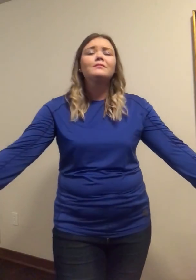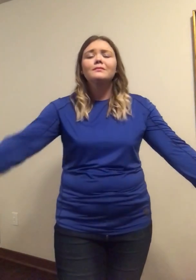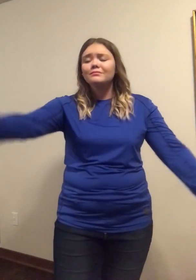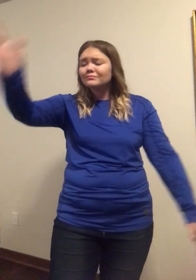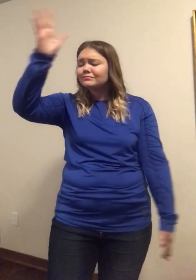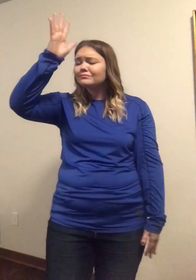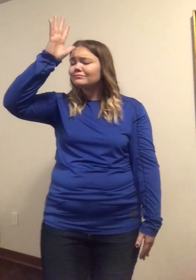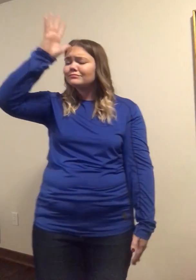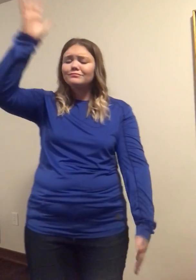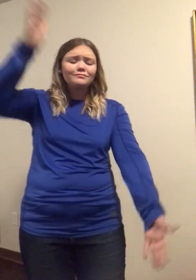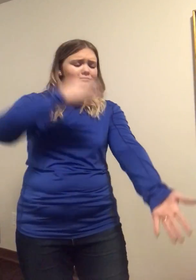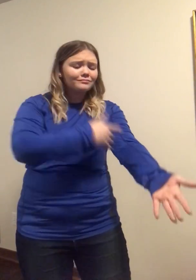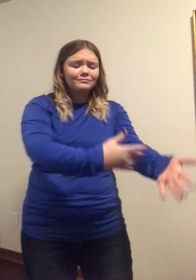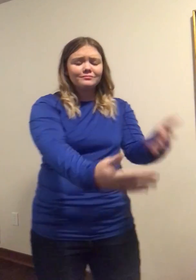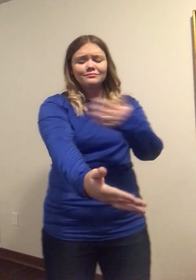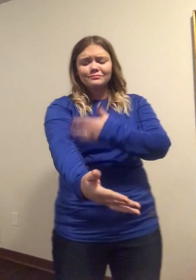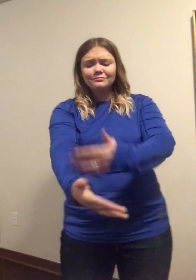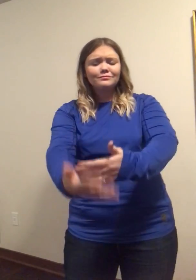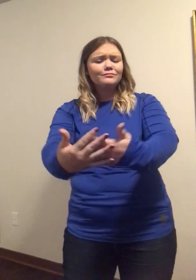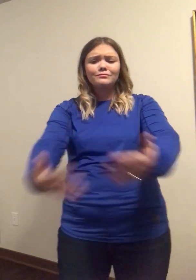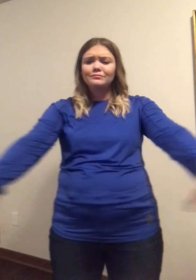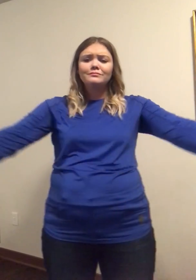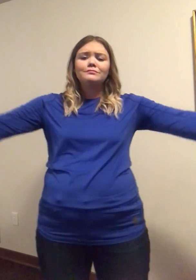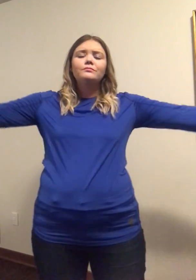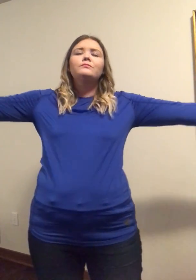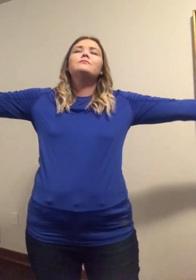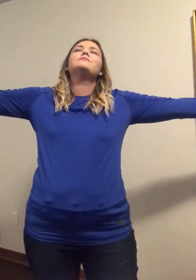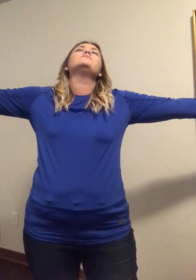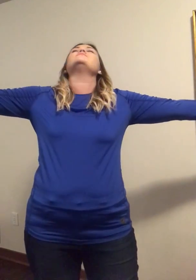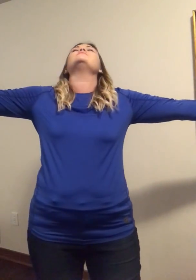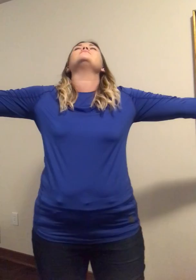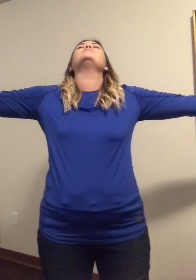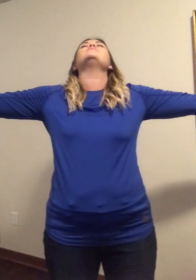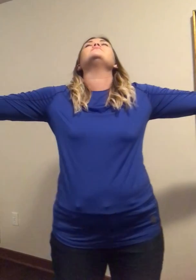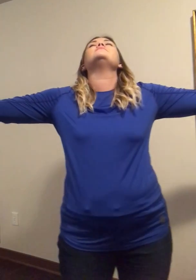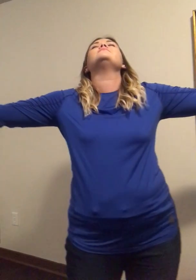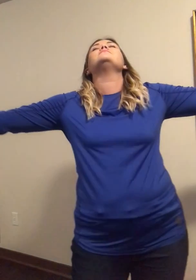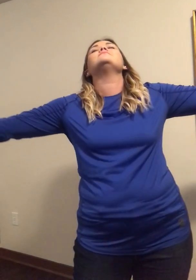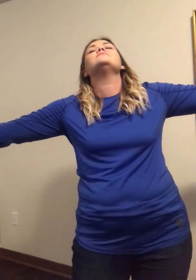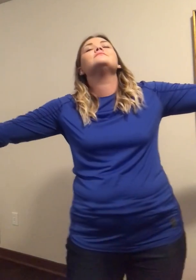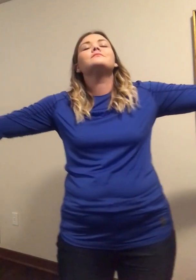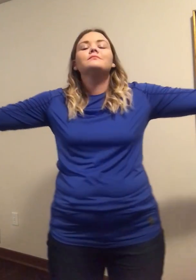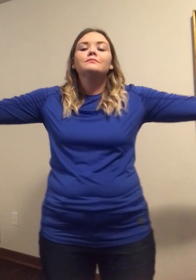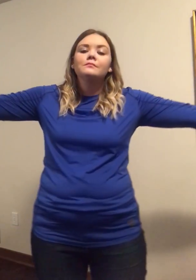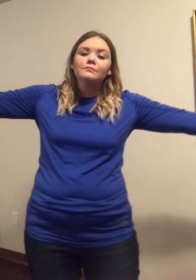The Father's arms are open wide. wide. The